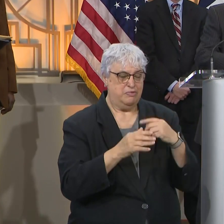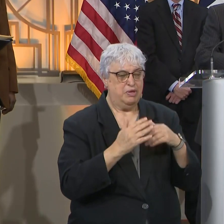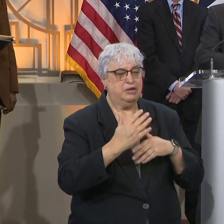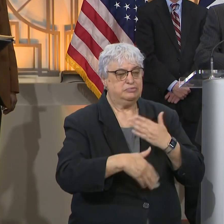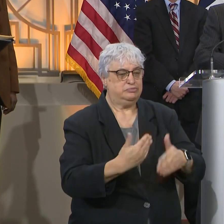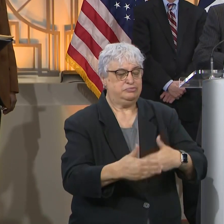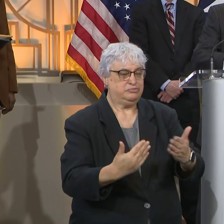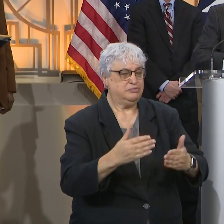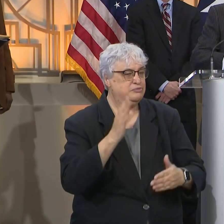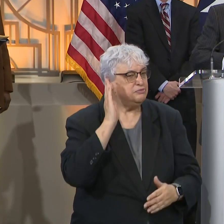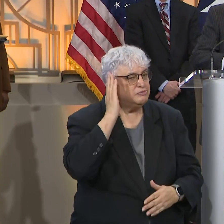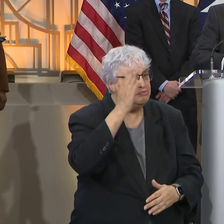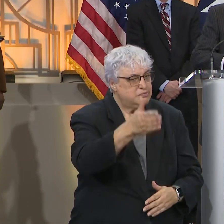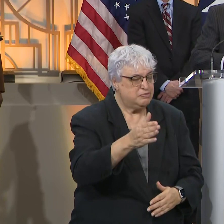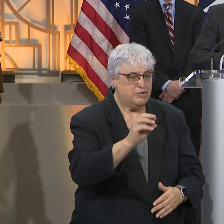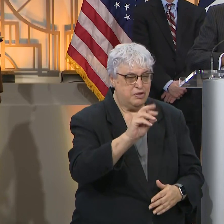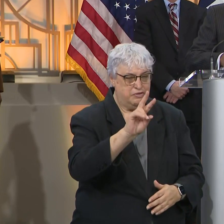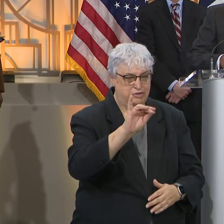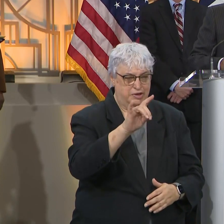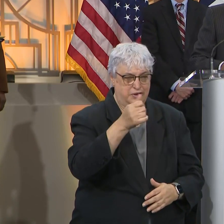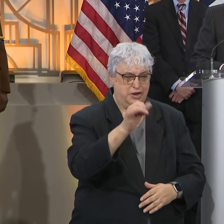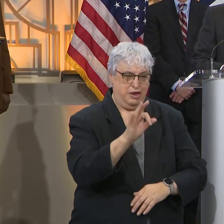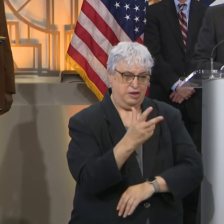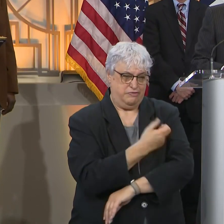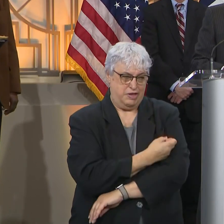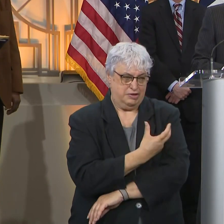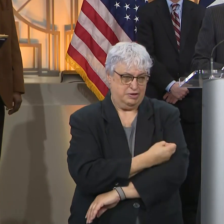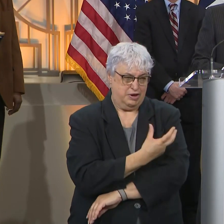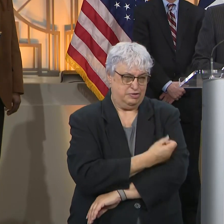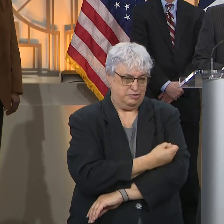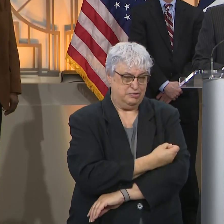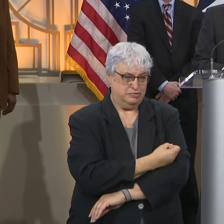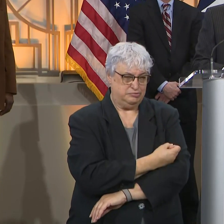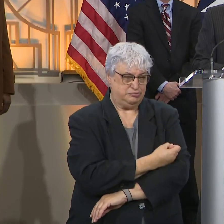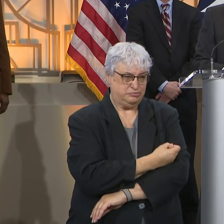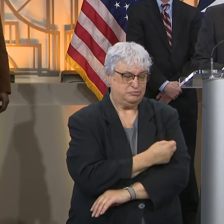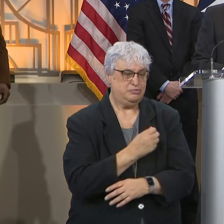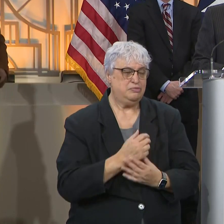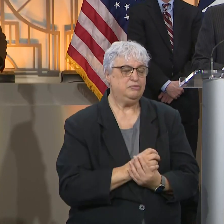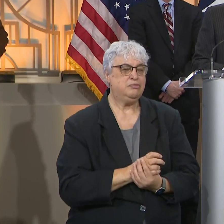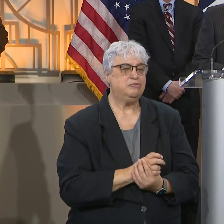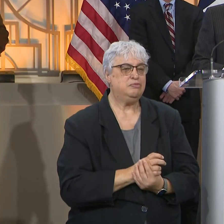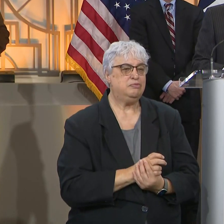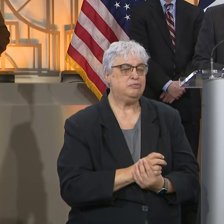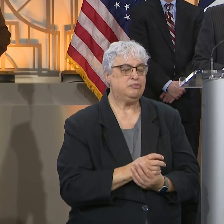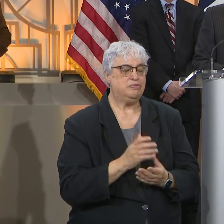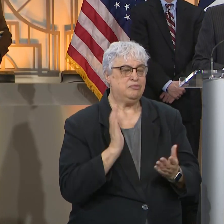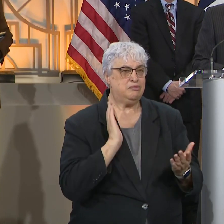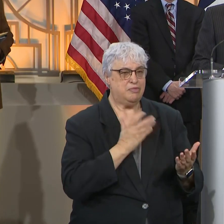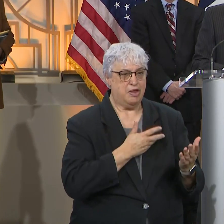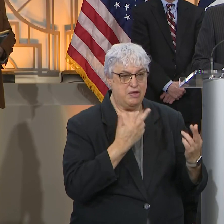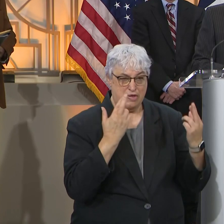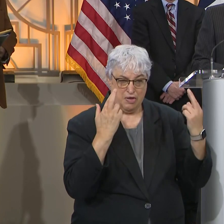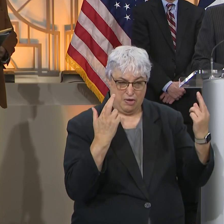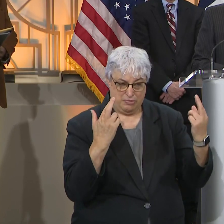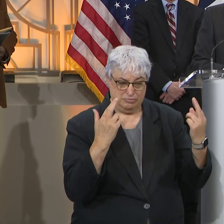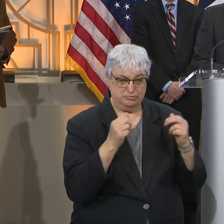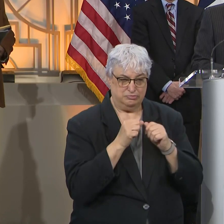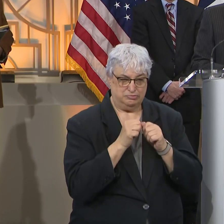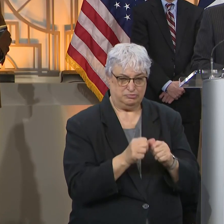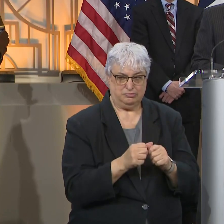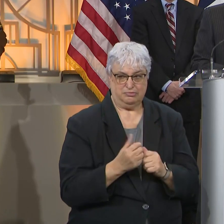for a future COVID-19 vaccination program as I will hope to continue what we did